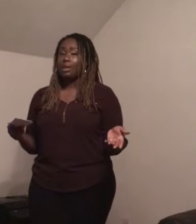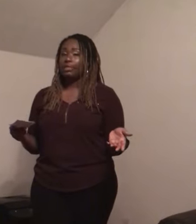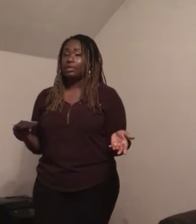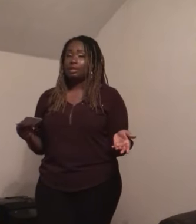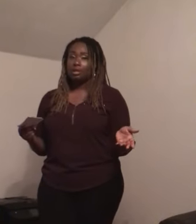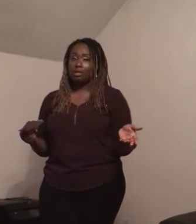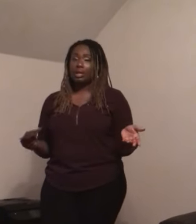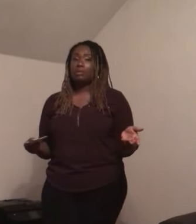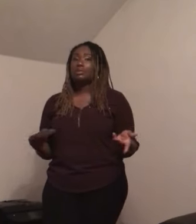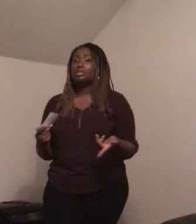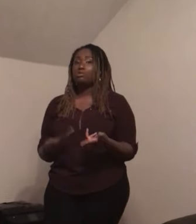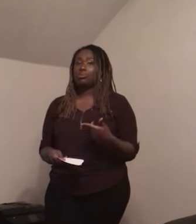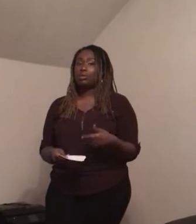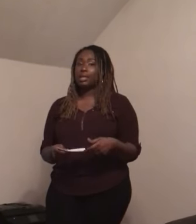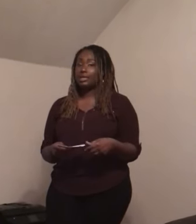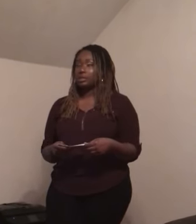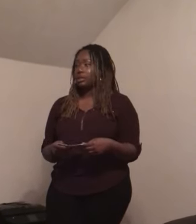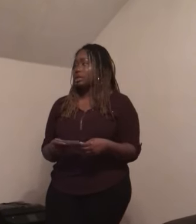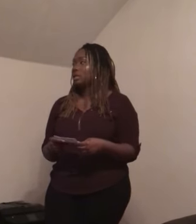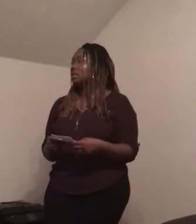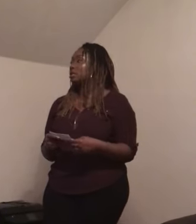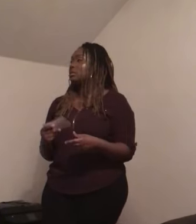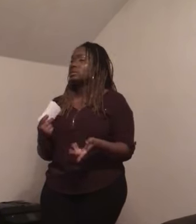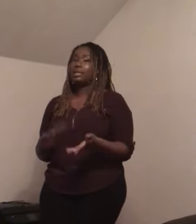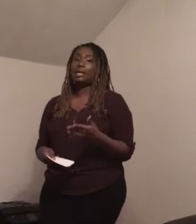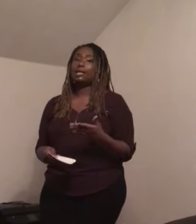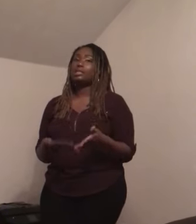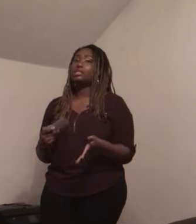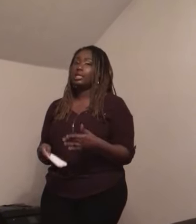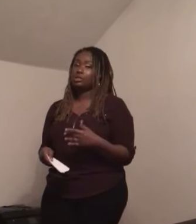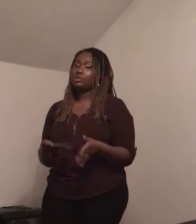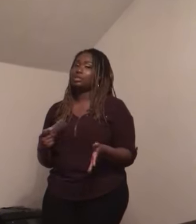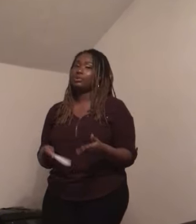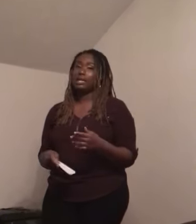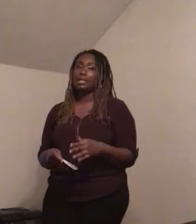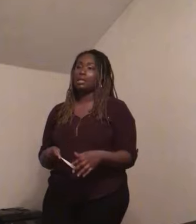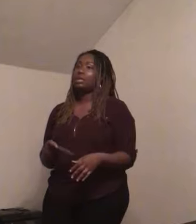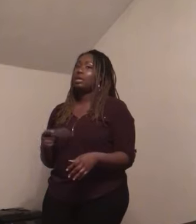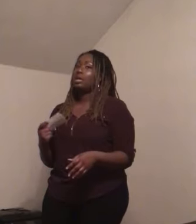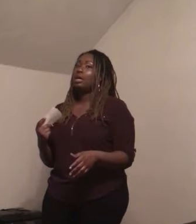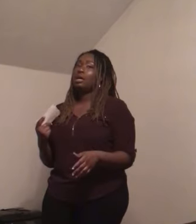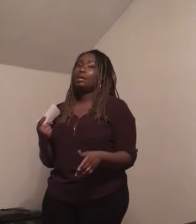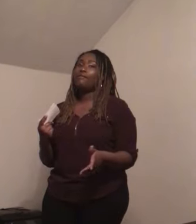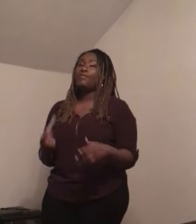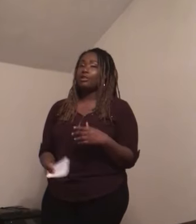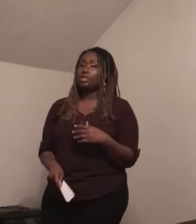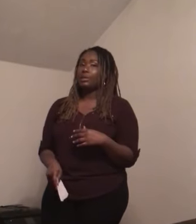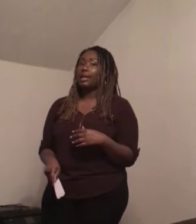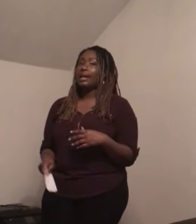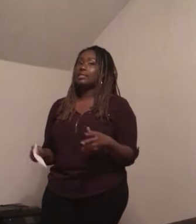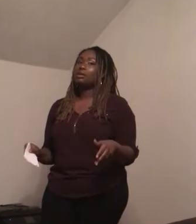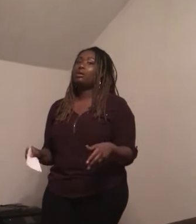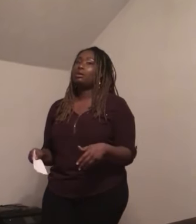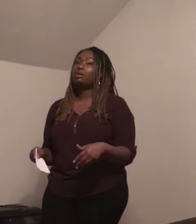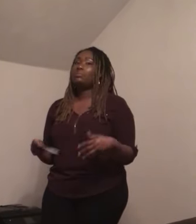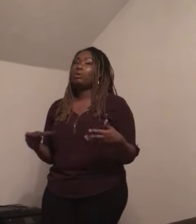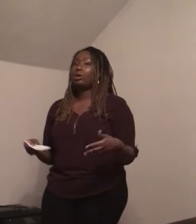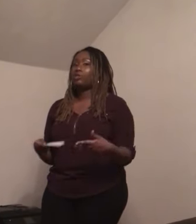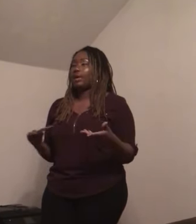method. talk about total communication. Signs, gestures, writing, fingerspelling. That is all part of